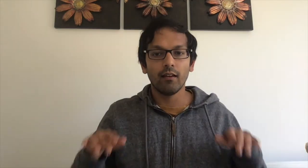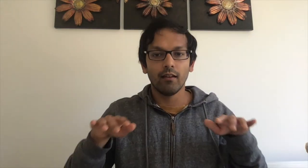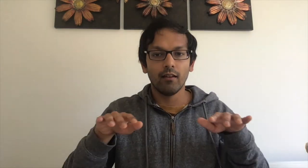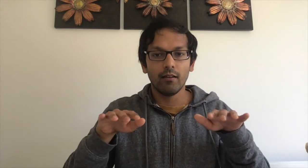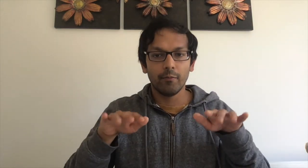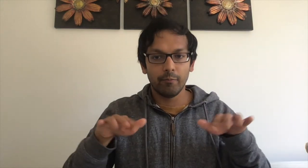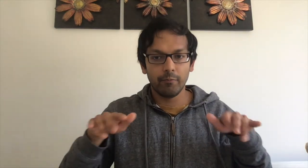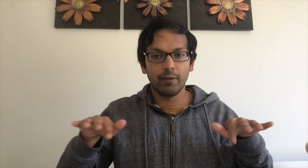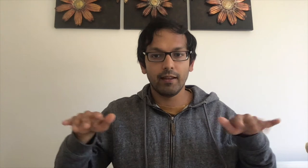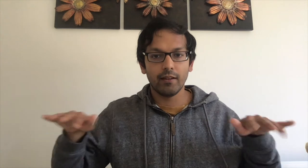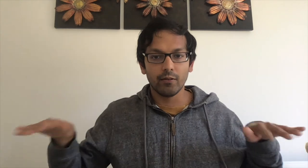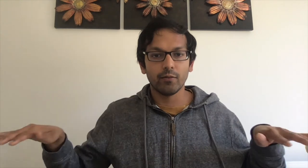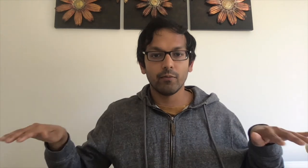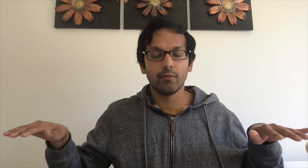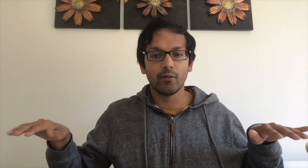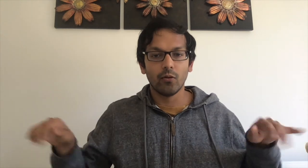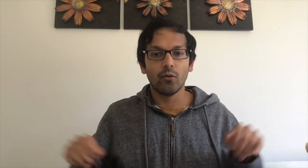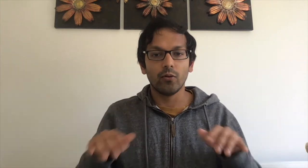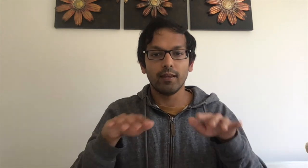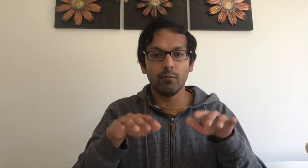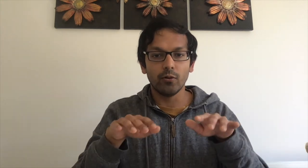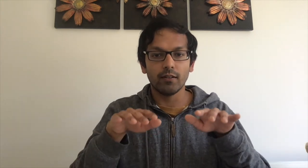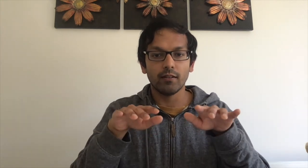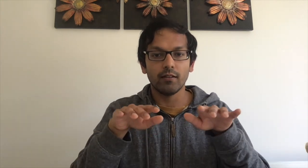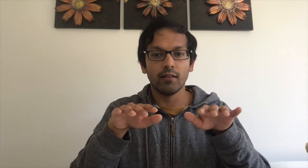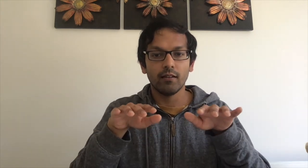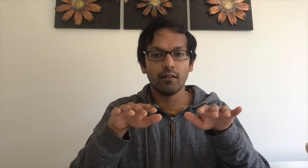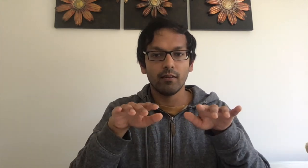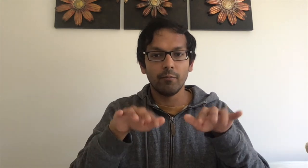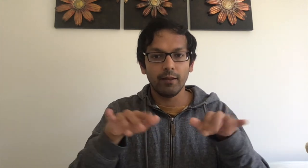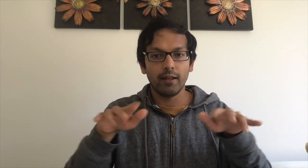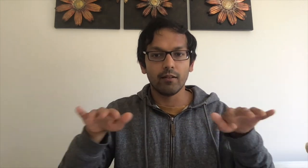Piano or keyboard, piano.